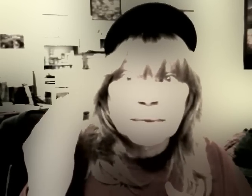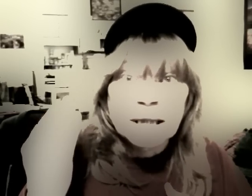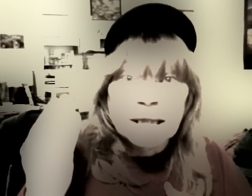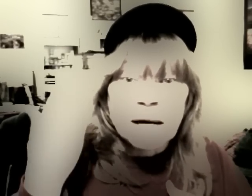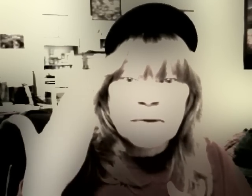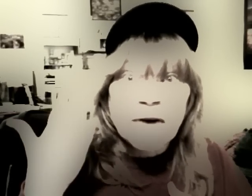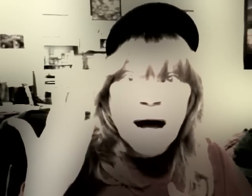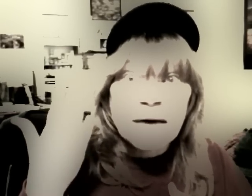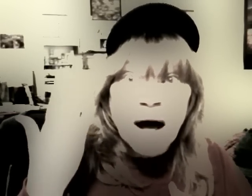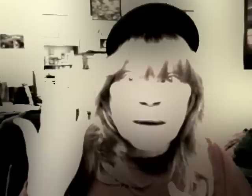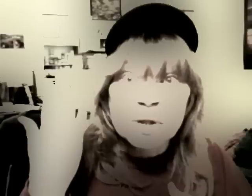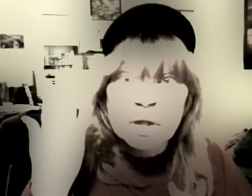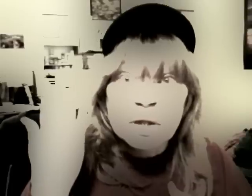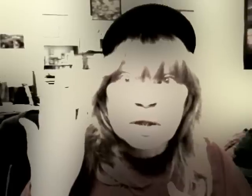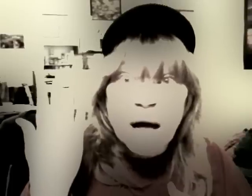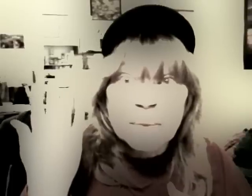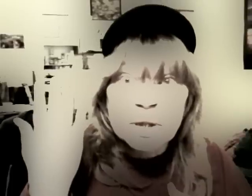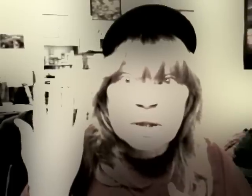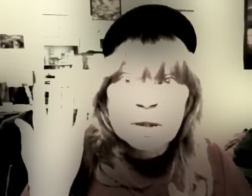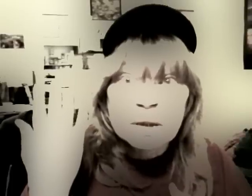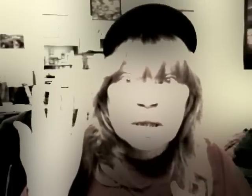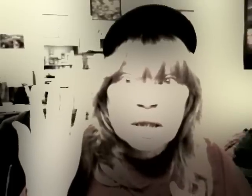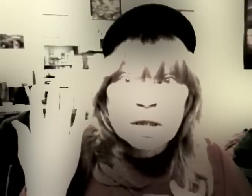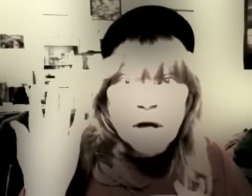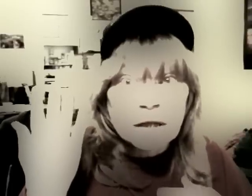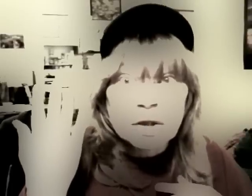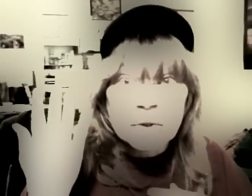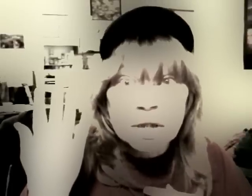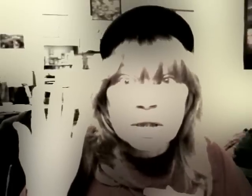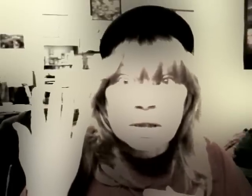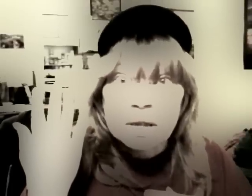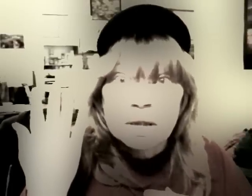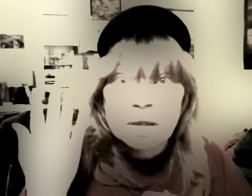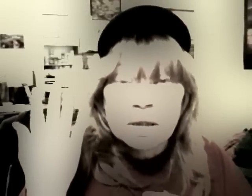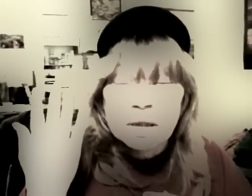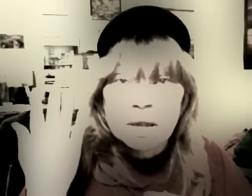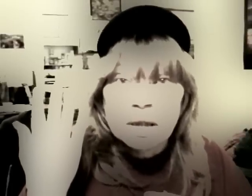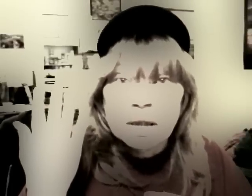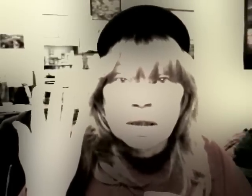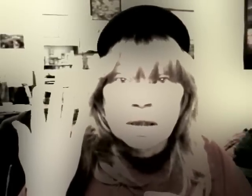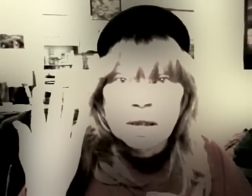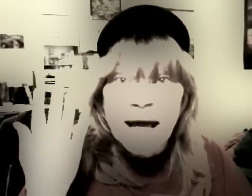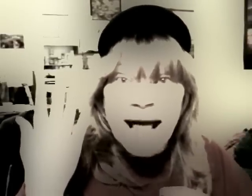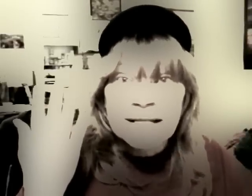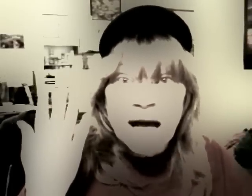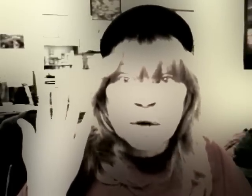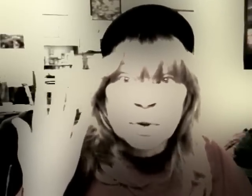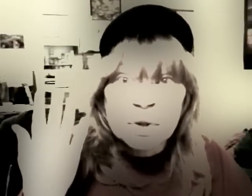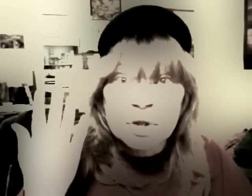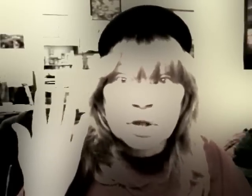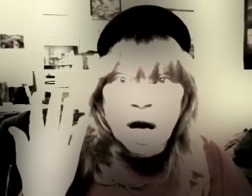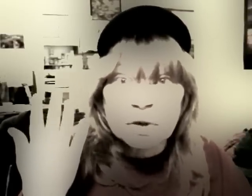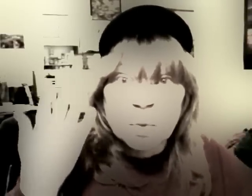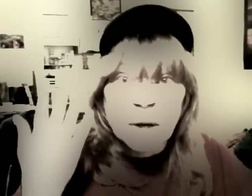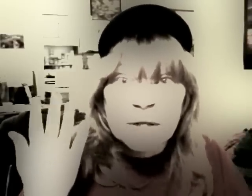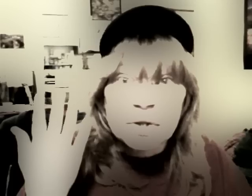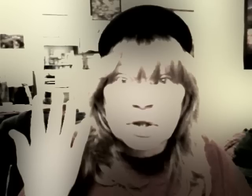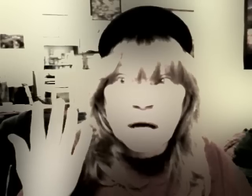Number five, optional, optional. Talk to Christians. And ask God who you should talk to, when you should talk to,